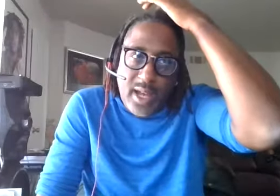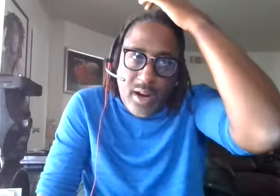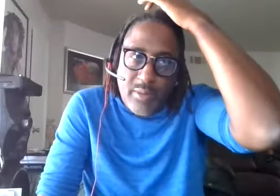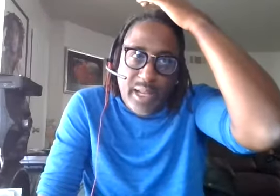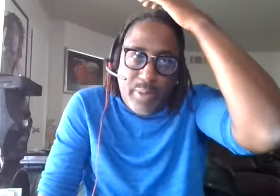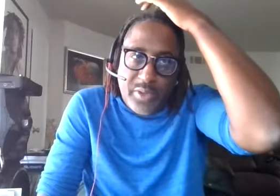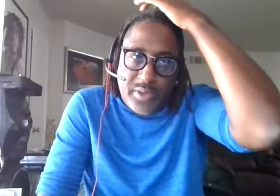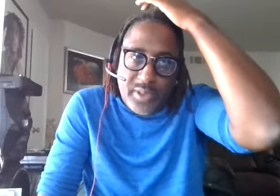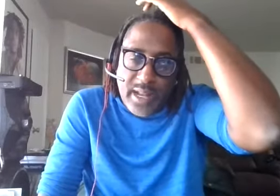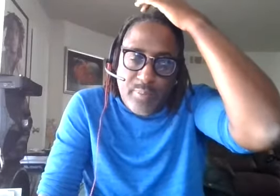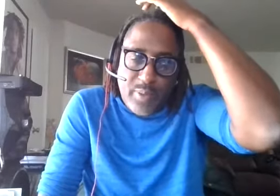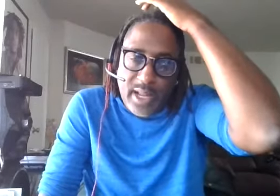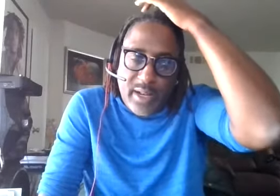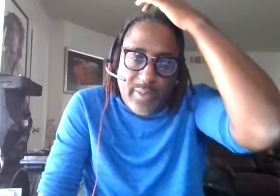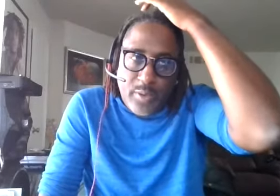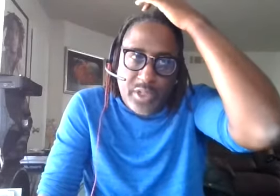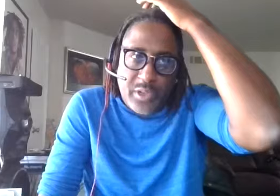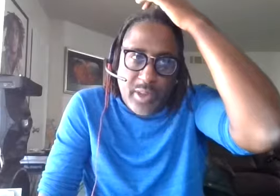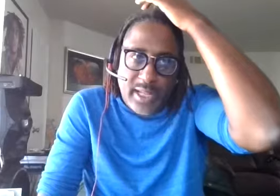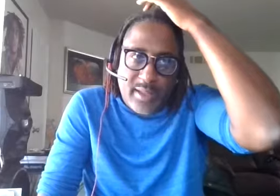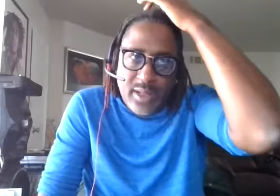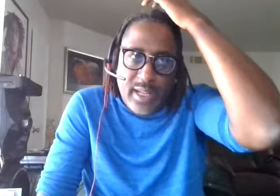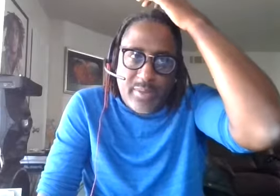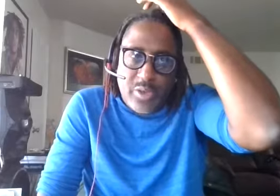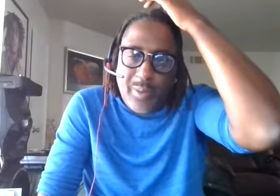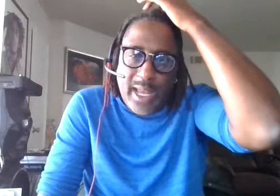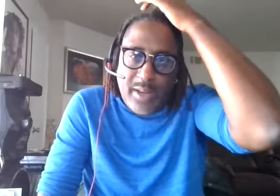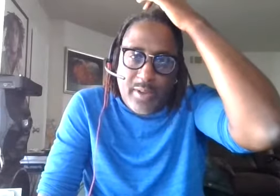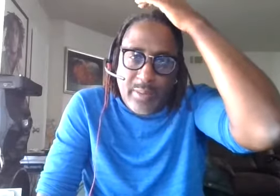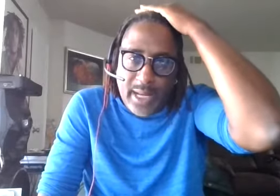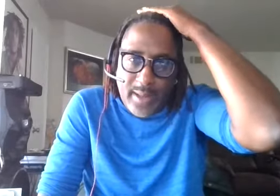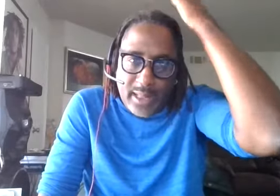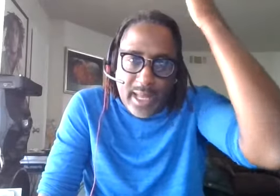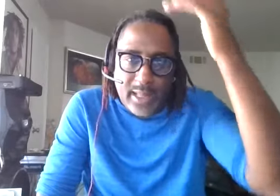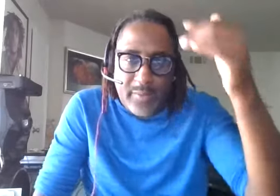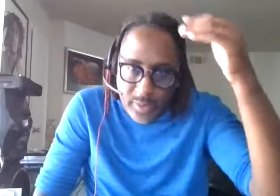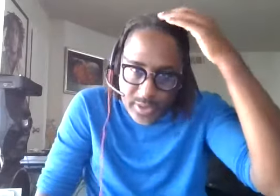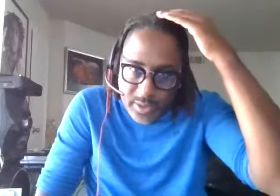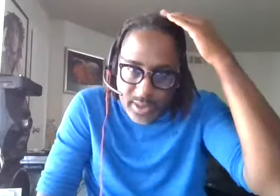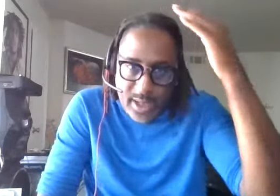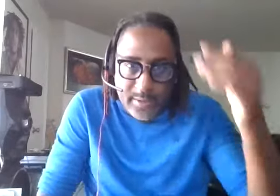uh r&b producers that that influenced you like m2 may or anybody like that that influenced your style